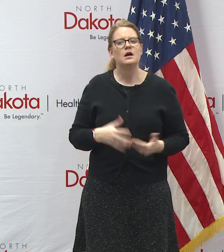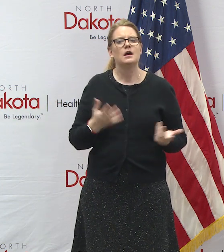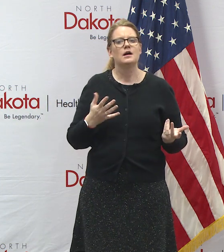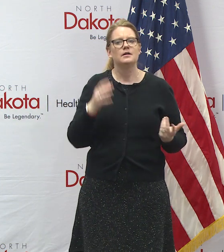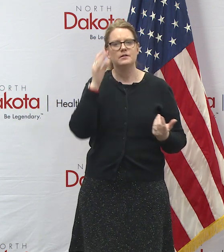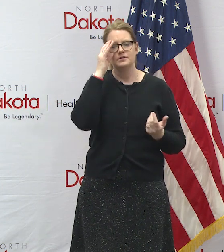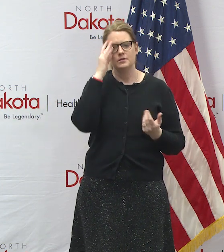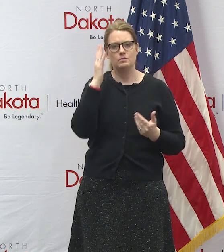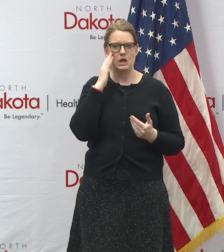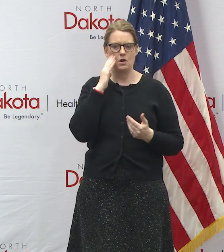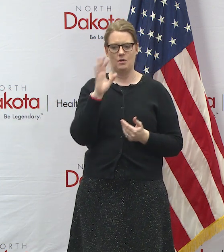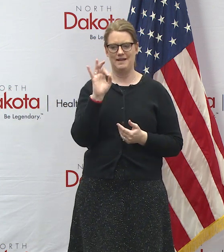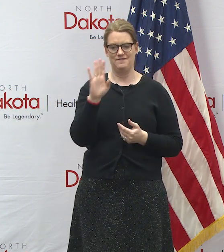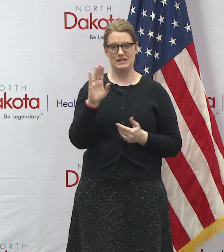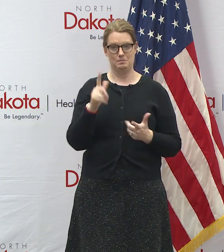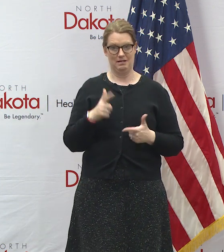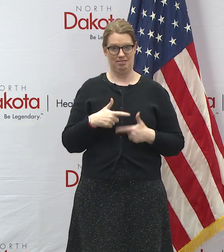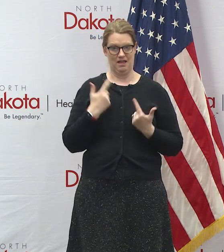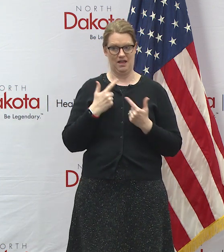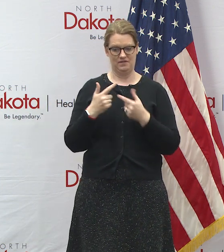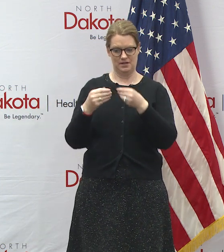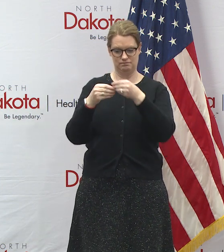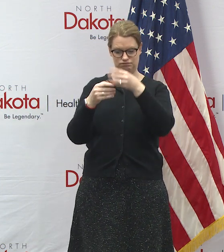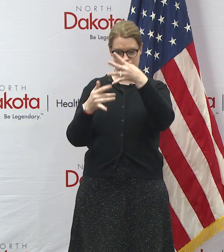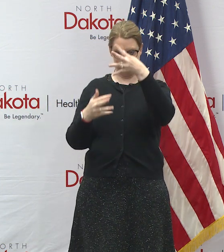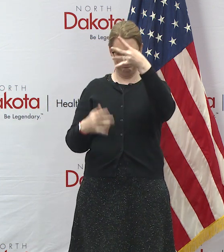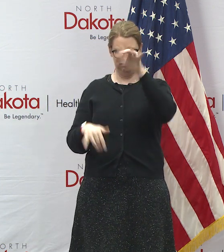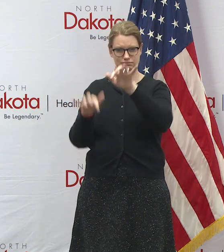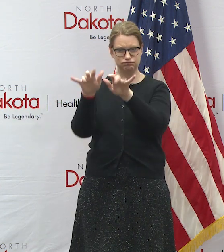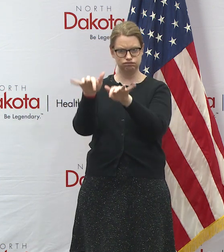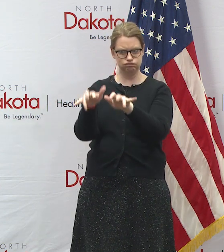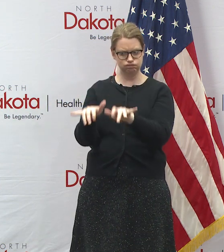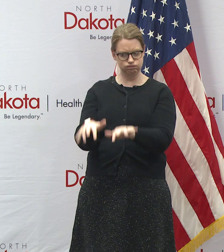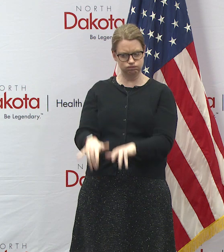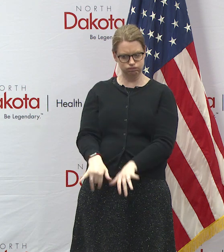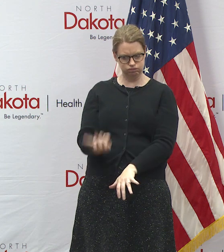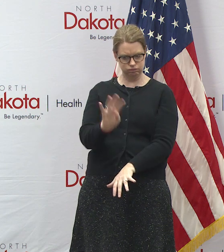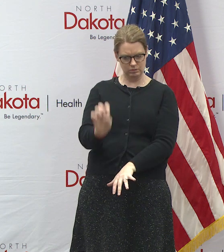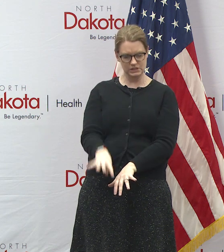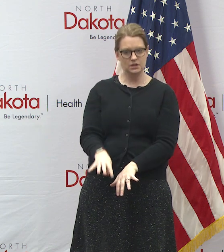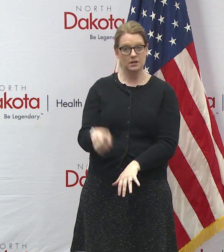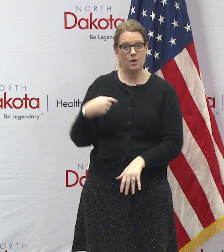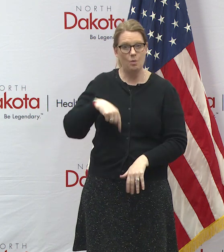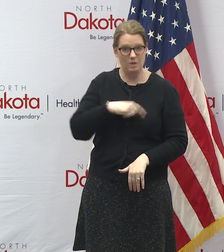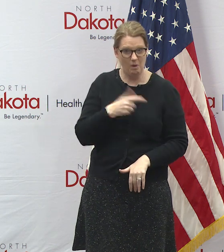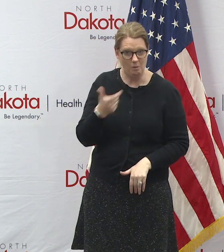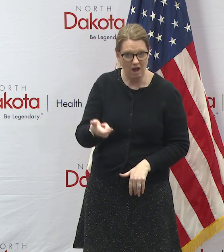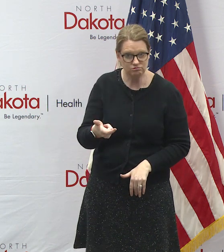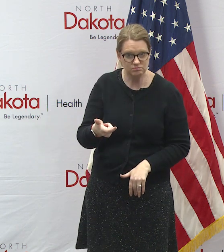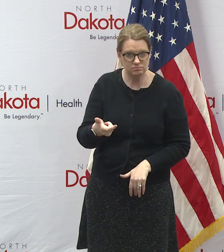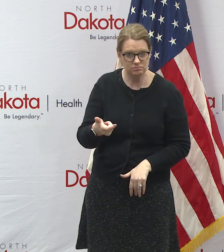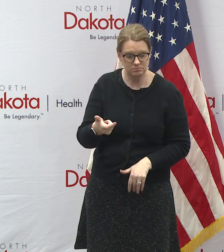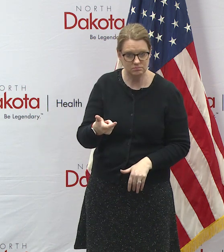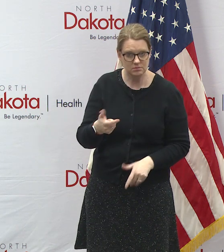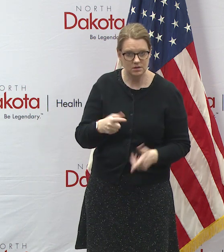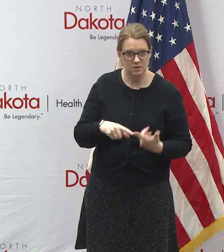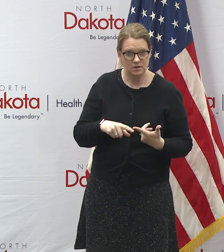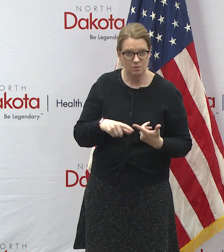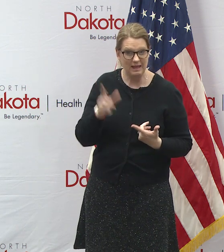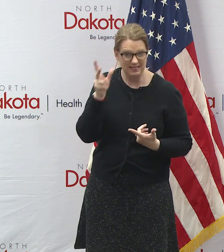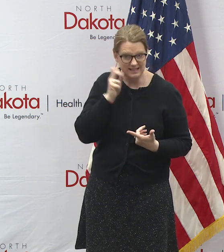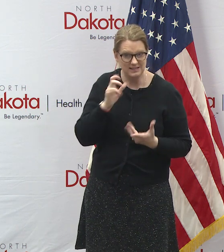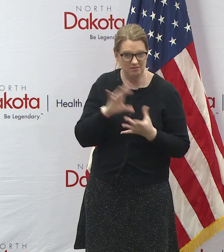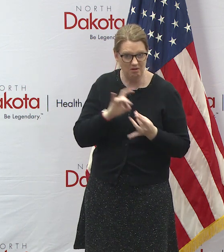on particularly on facebook live we appreciate your input and feedback we're watching that feed we are listening to the